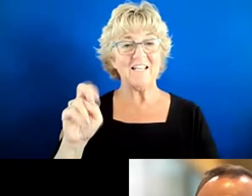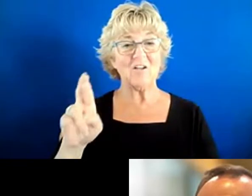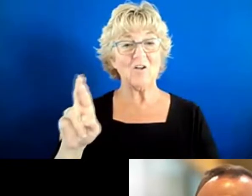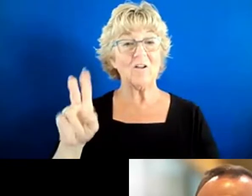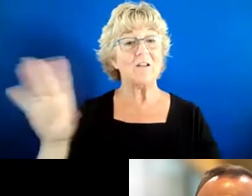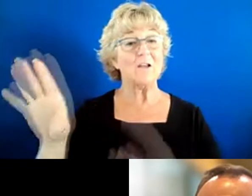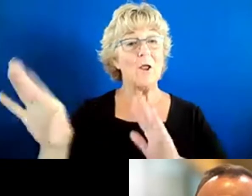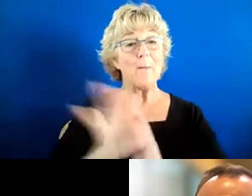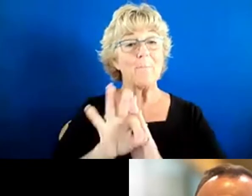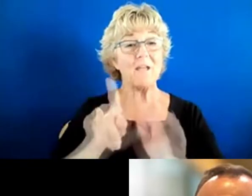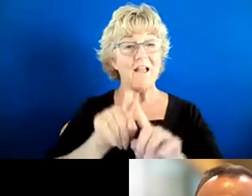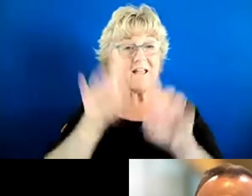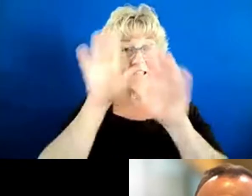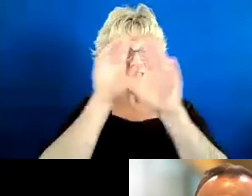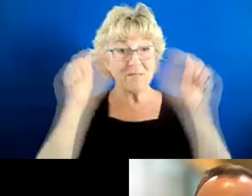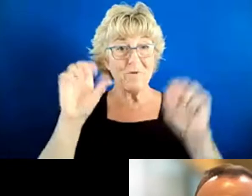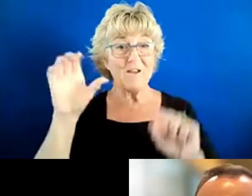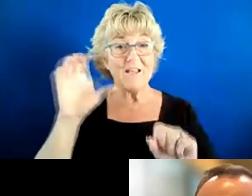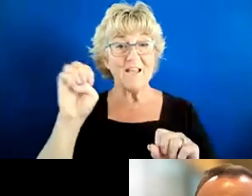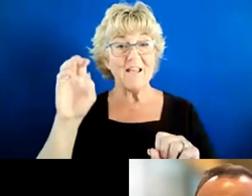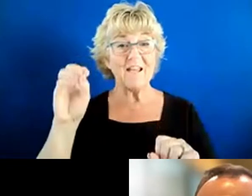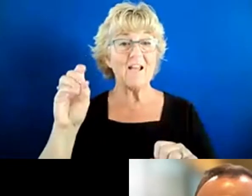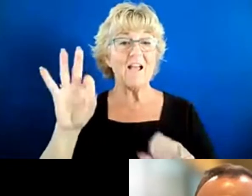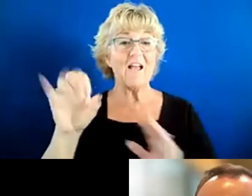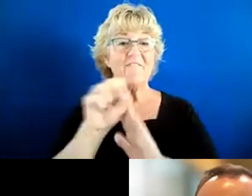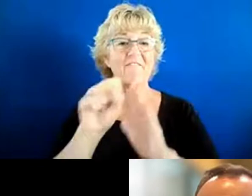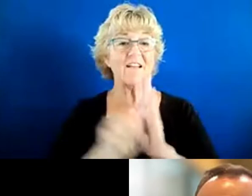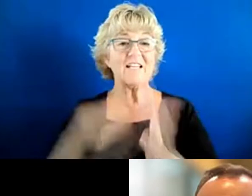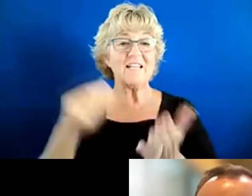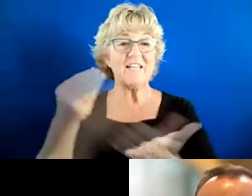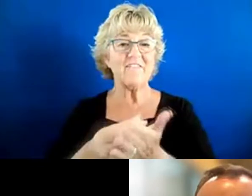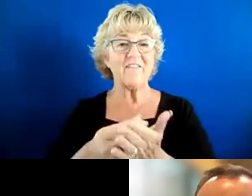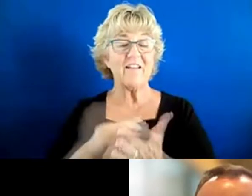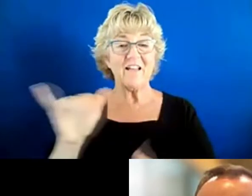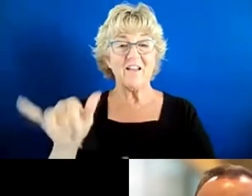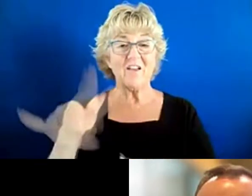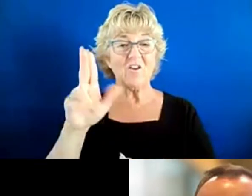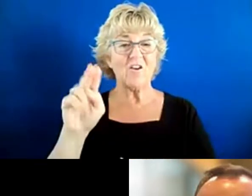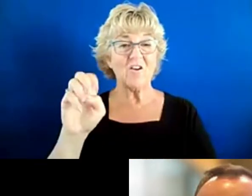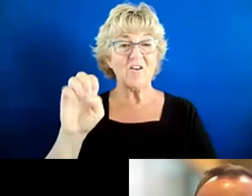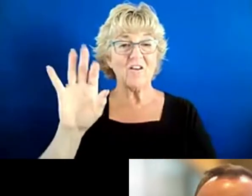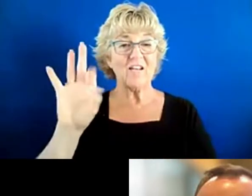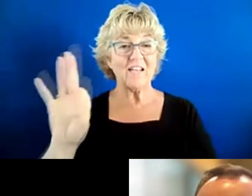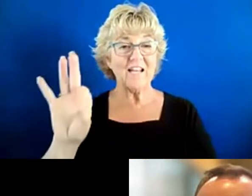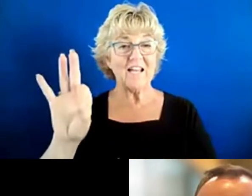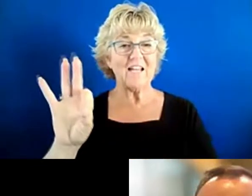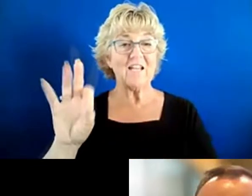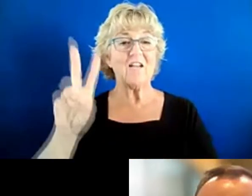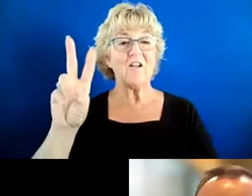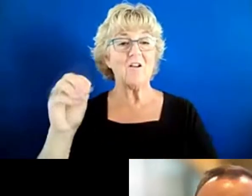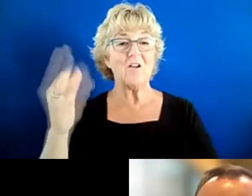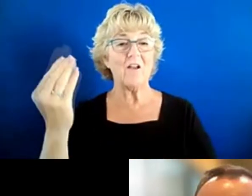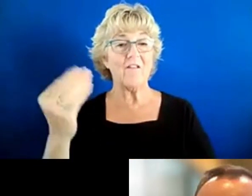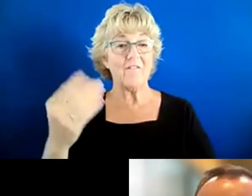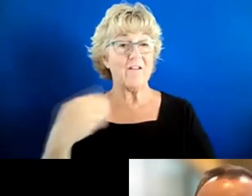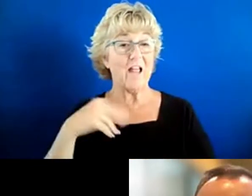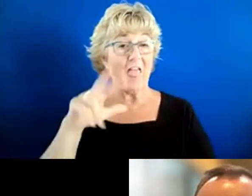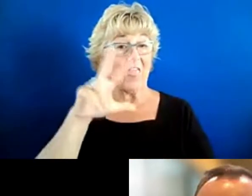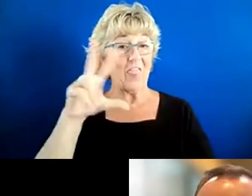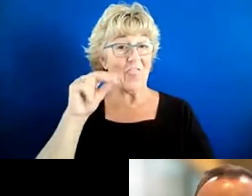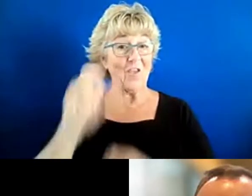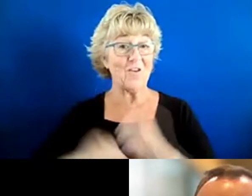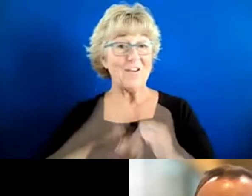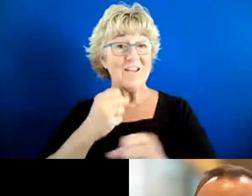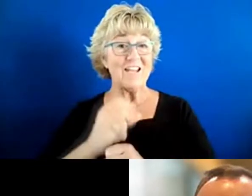as a president and CEO of State Fund on June 9, 2014. Vern has 30 years of